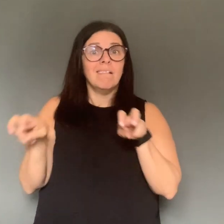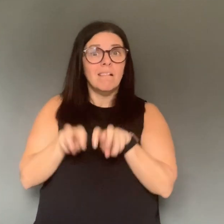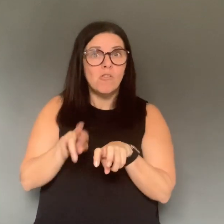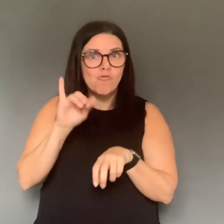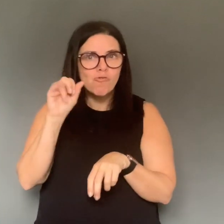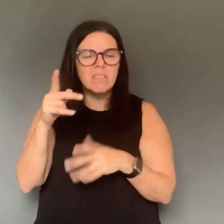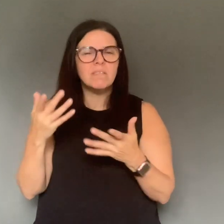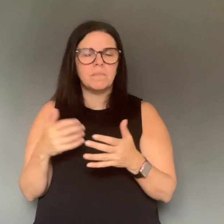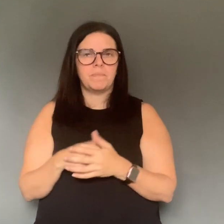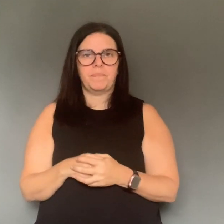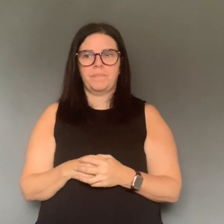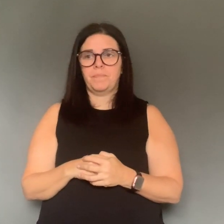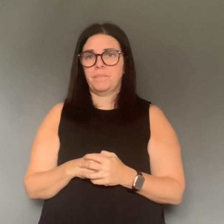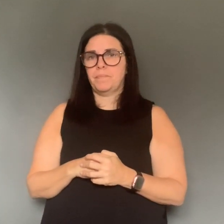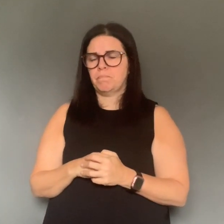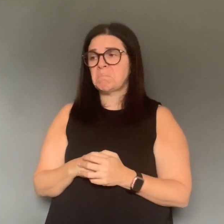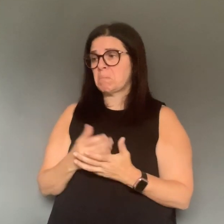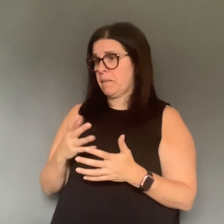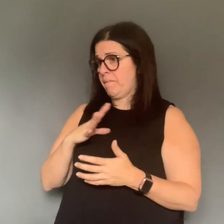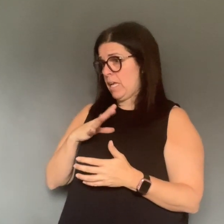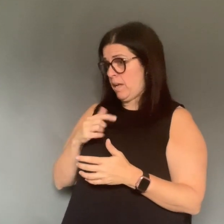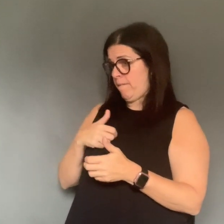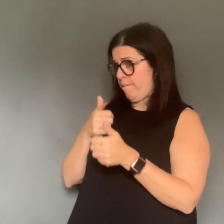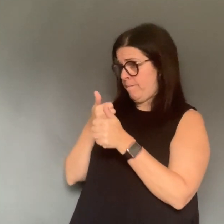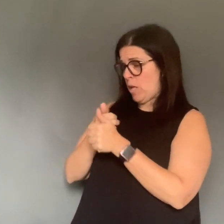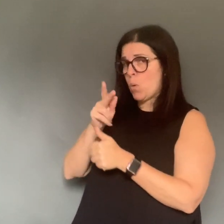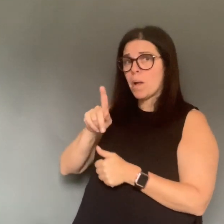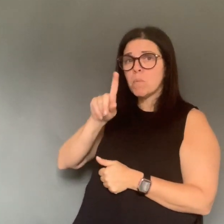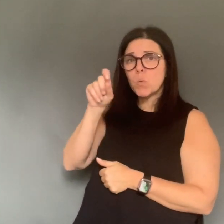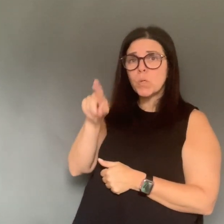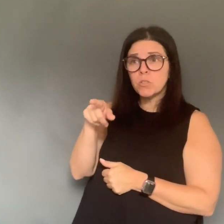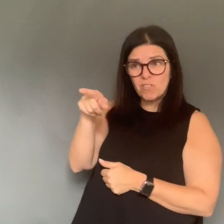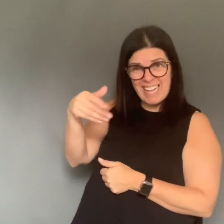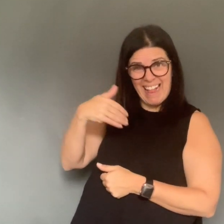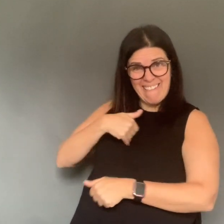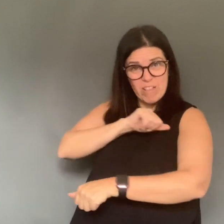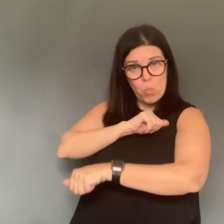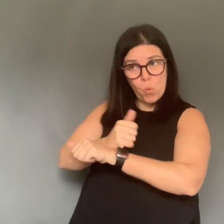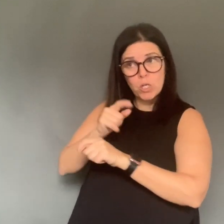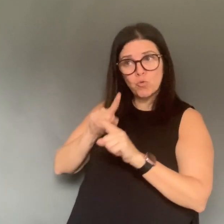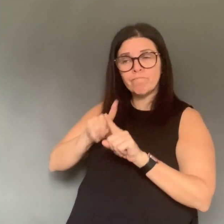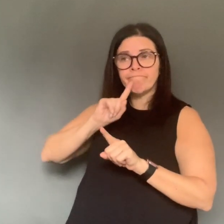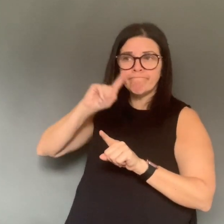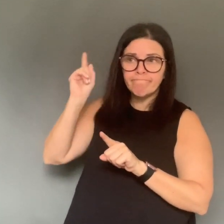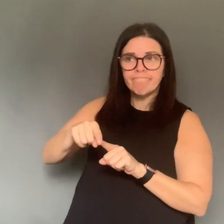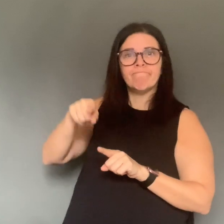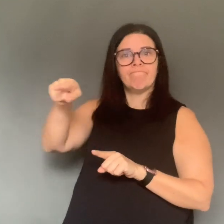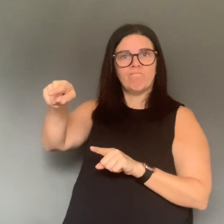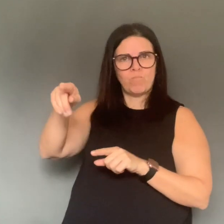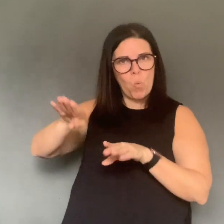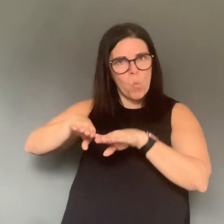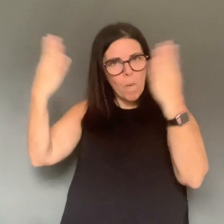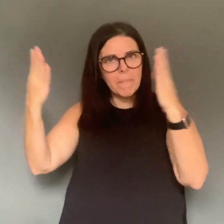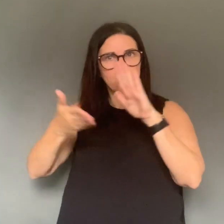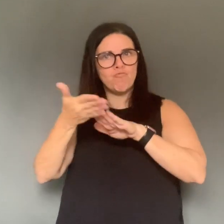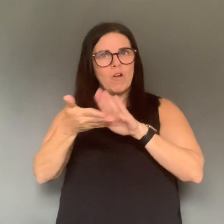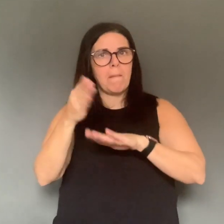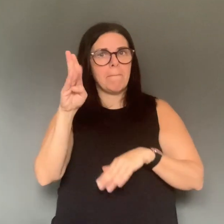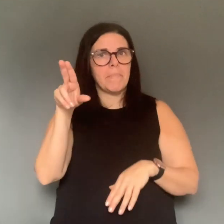Okay, just to follow that, do you have the authority to order to continue operation?